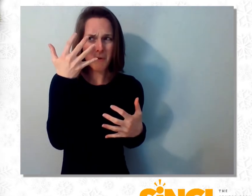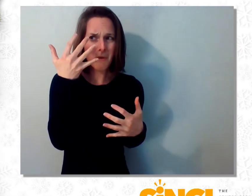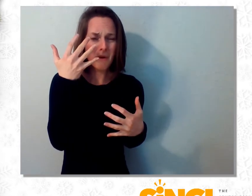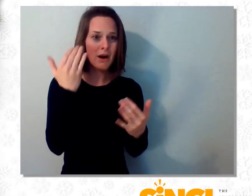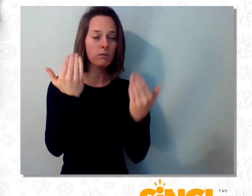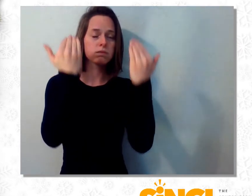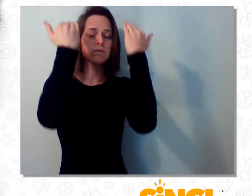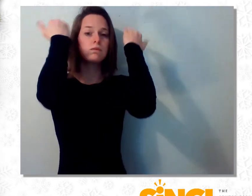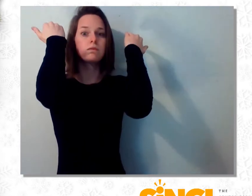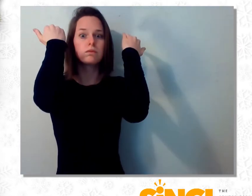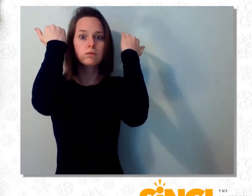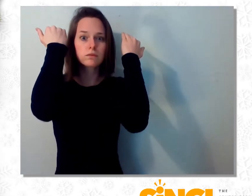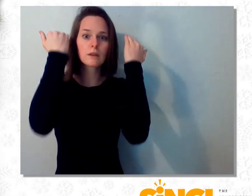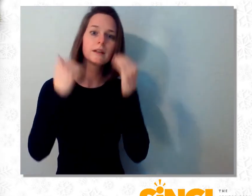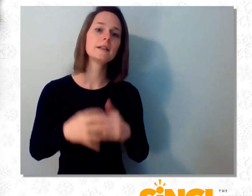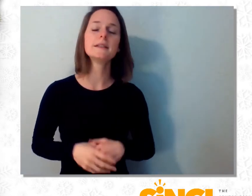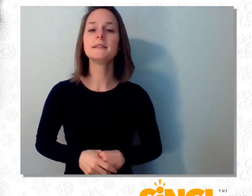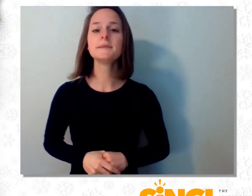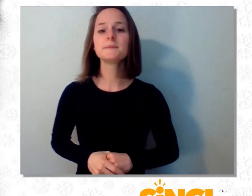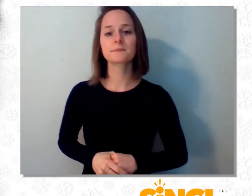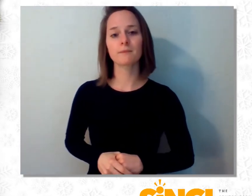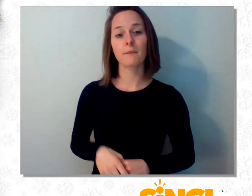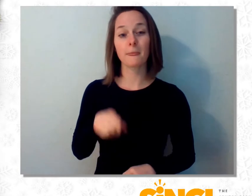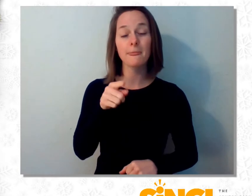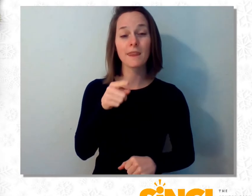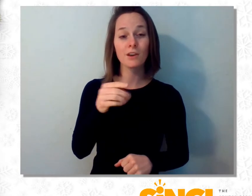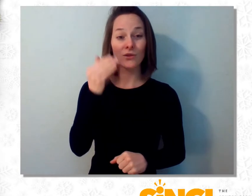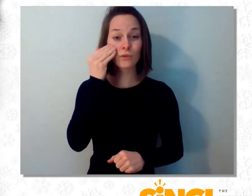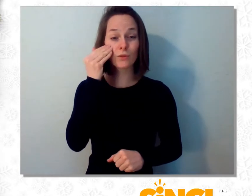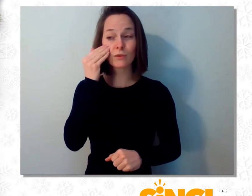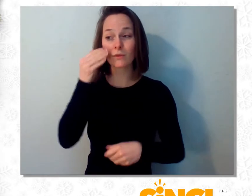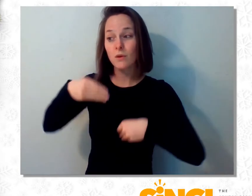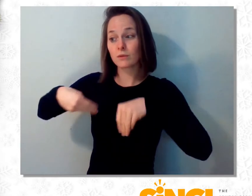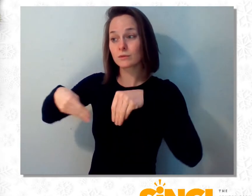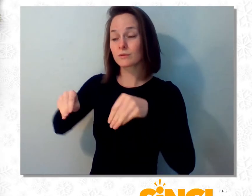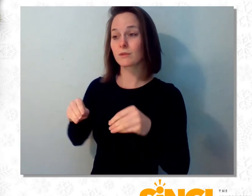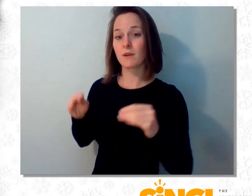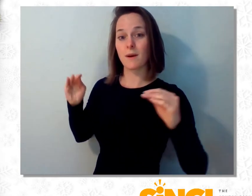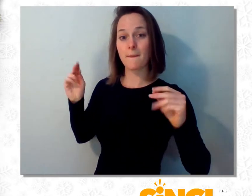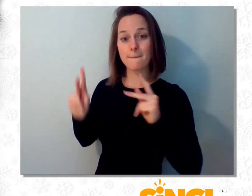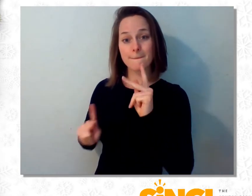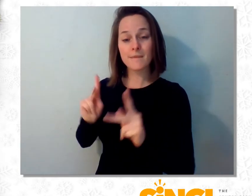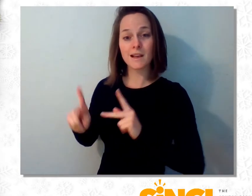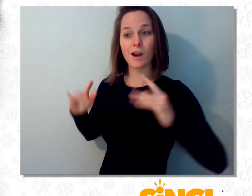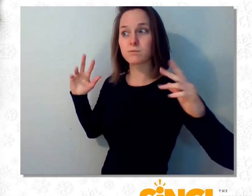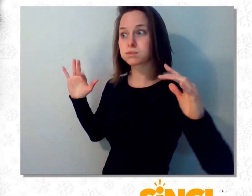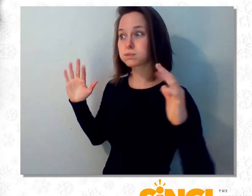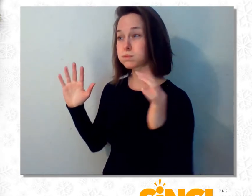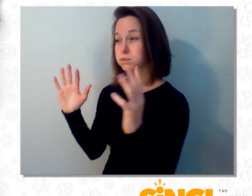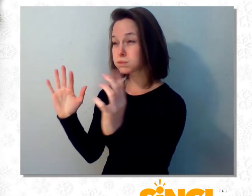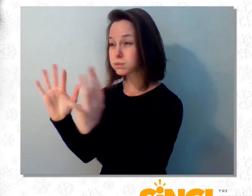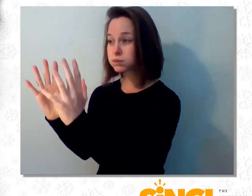unprepared. Hoarded toilet